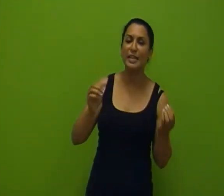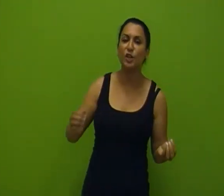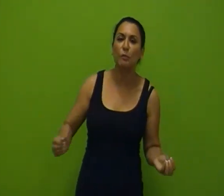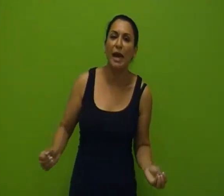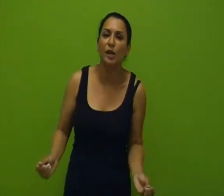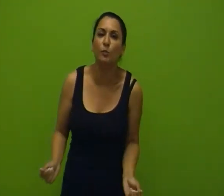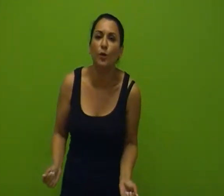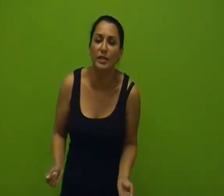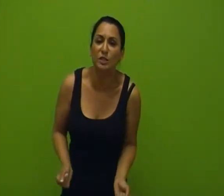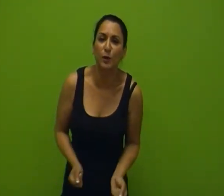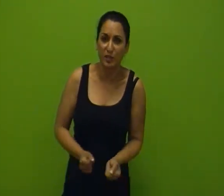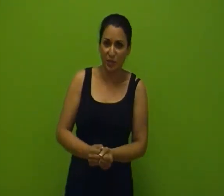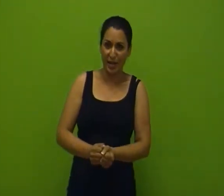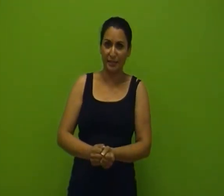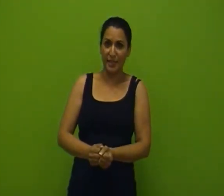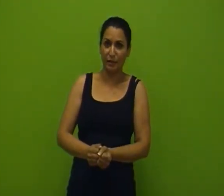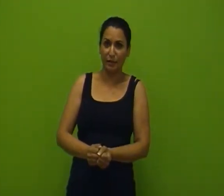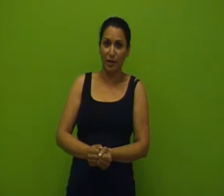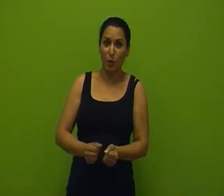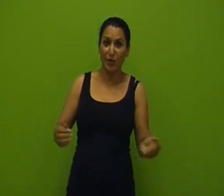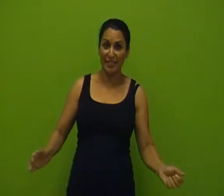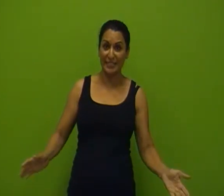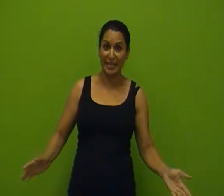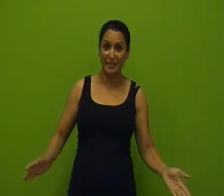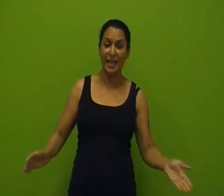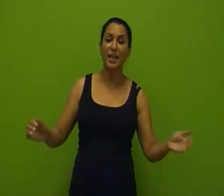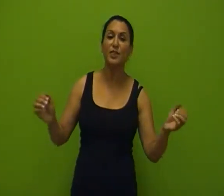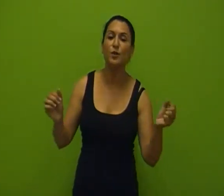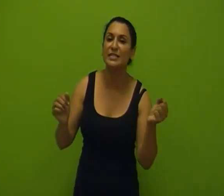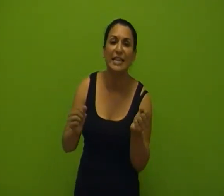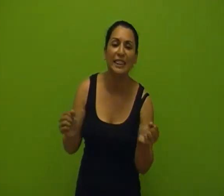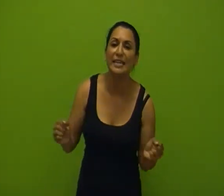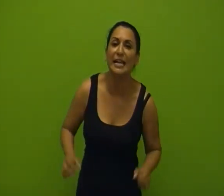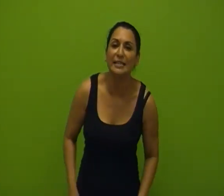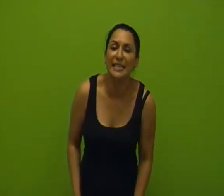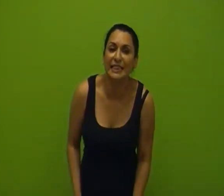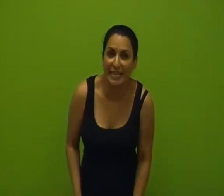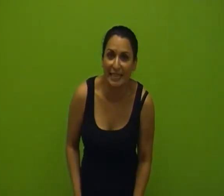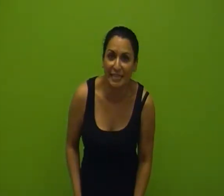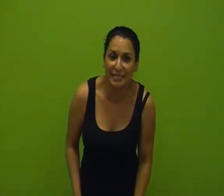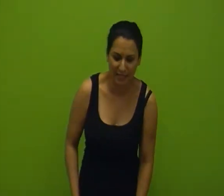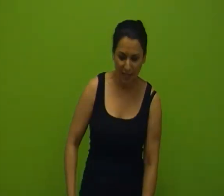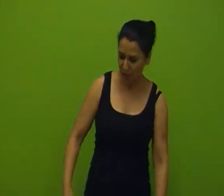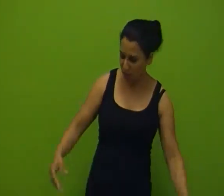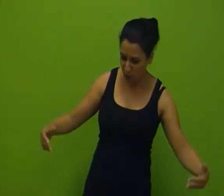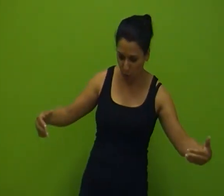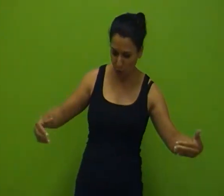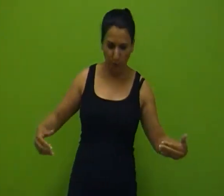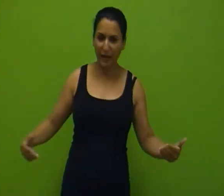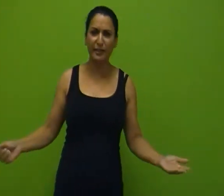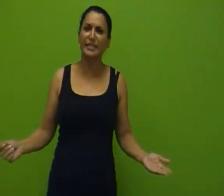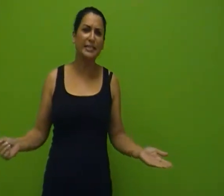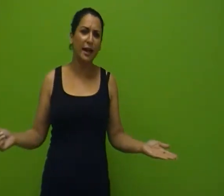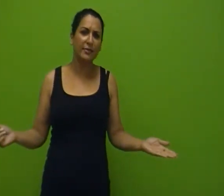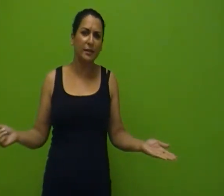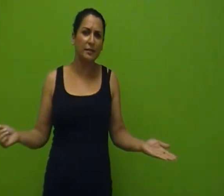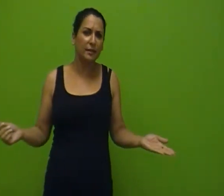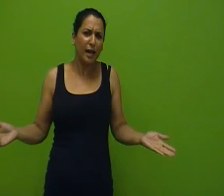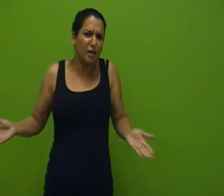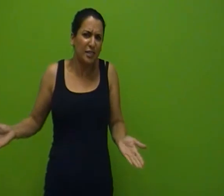want to take your paddle boarding experience to the next level? Well this is it. There is nothing else like this. So how do they design this? How